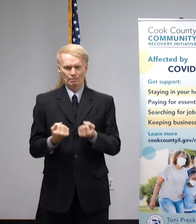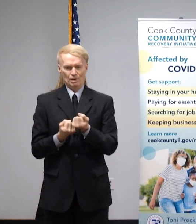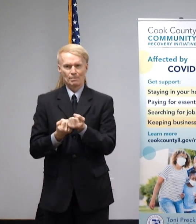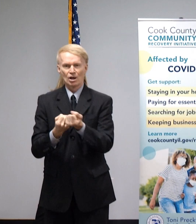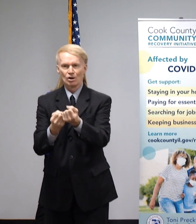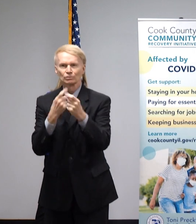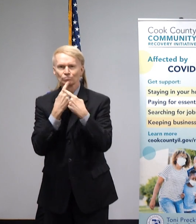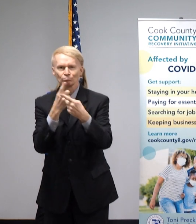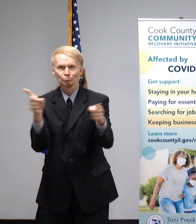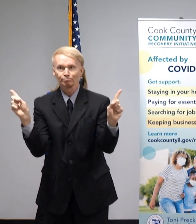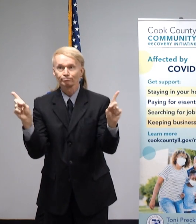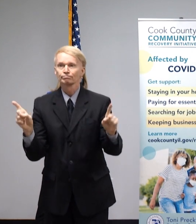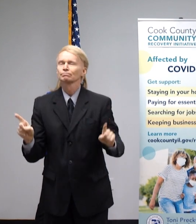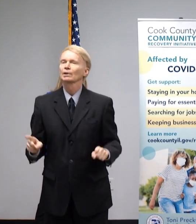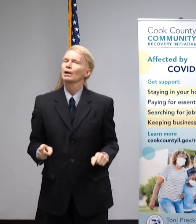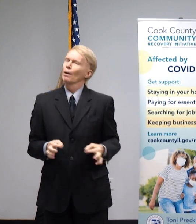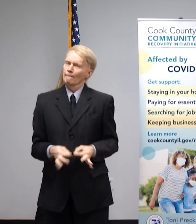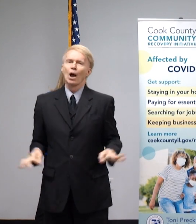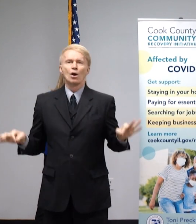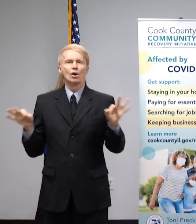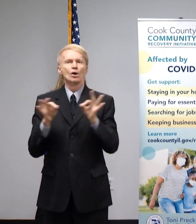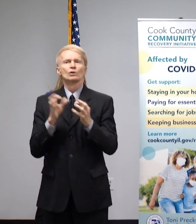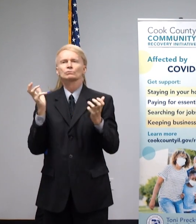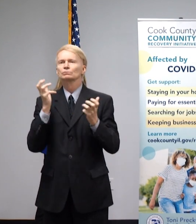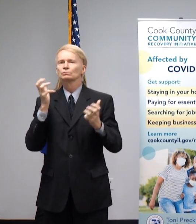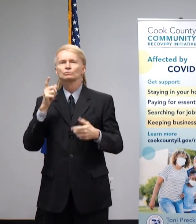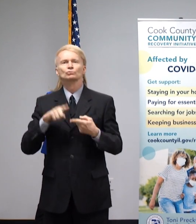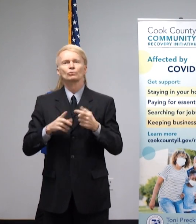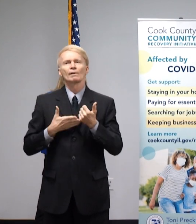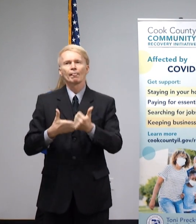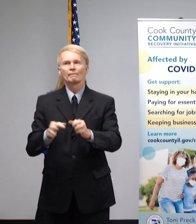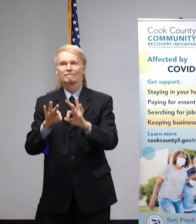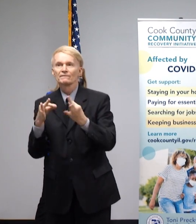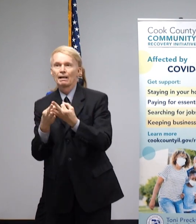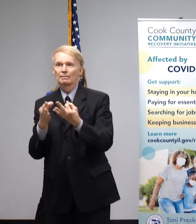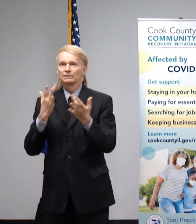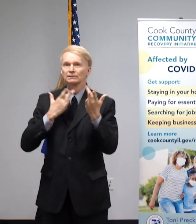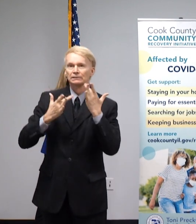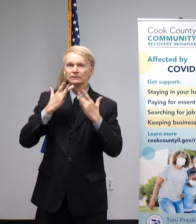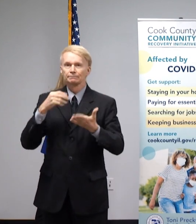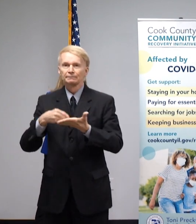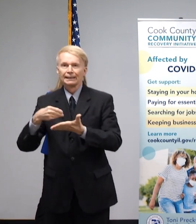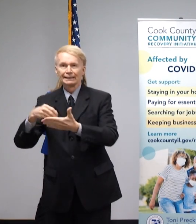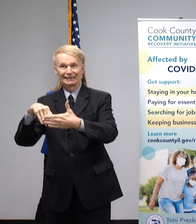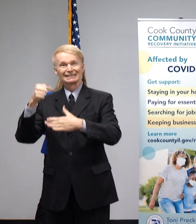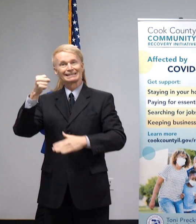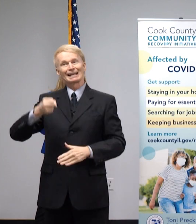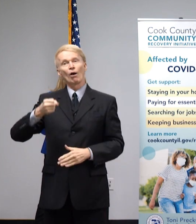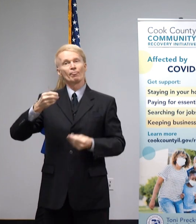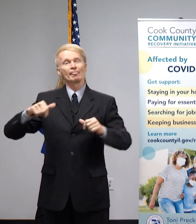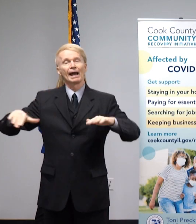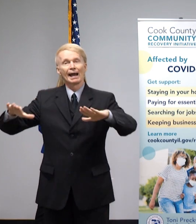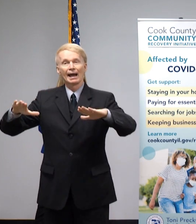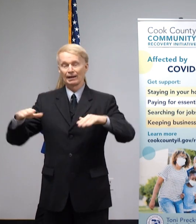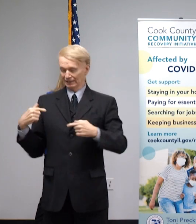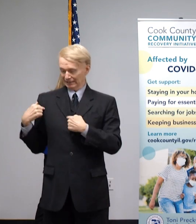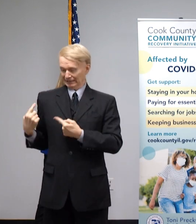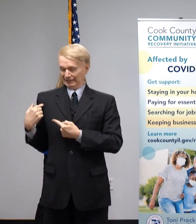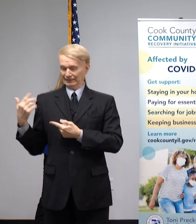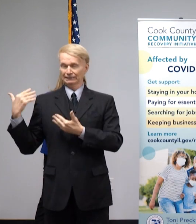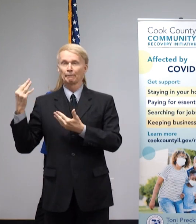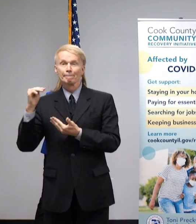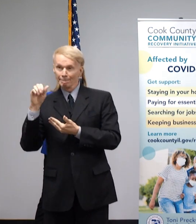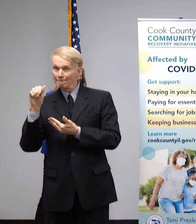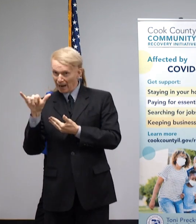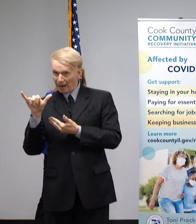as an important solution for many of our families in need in the Southland. And in May, I was proud to announce at my district